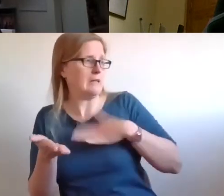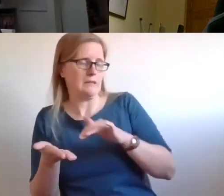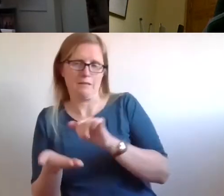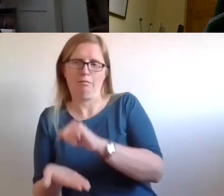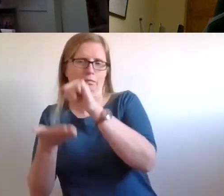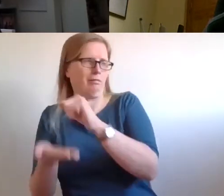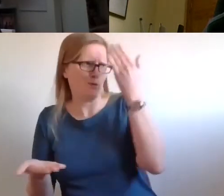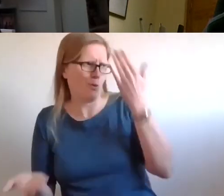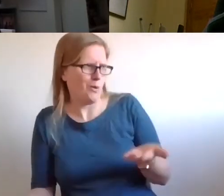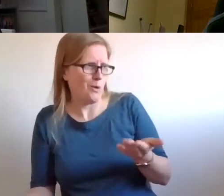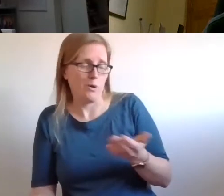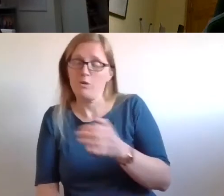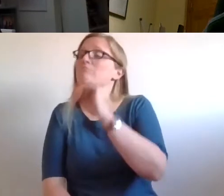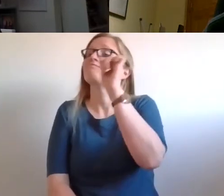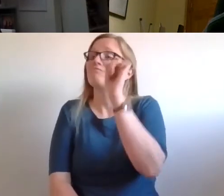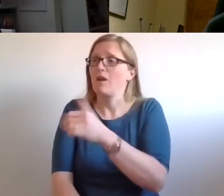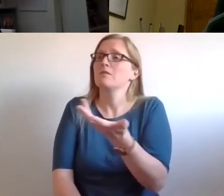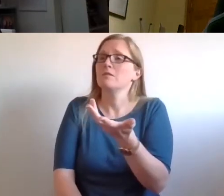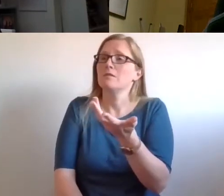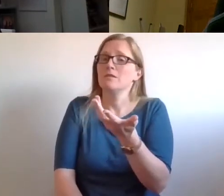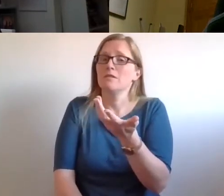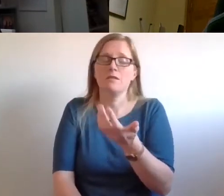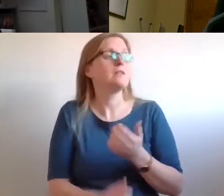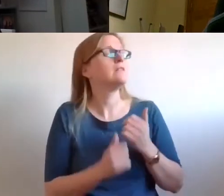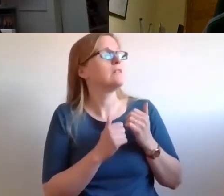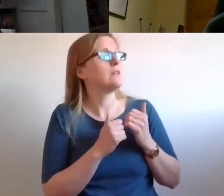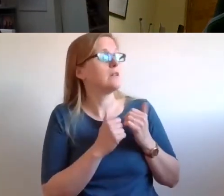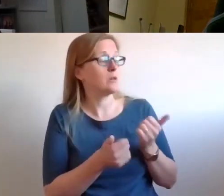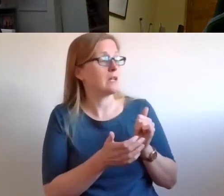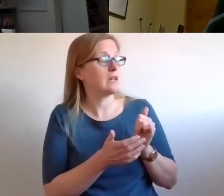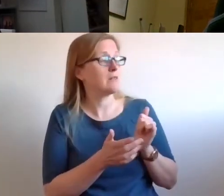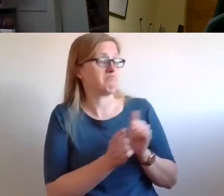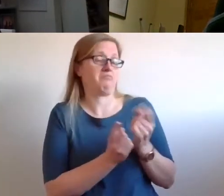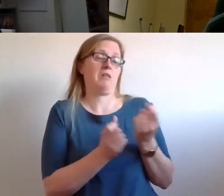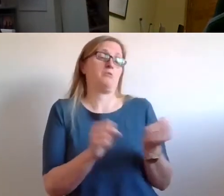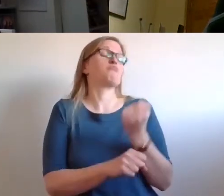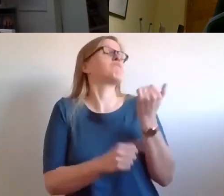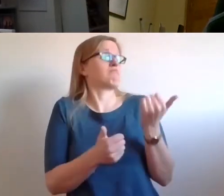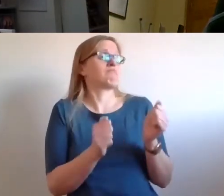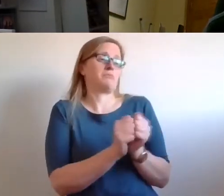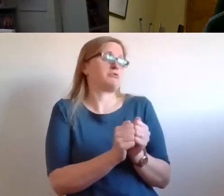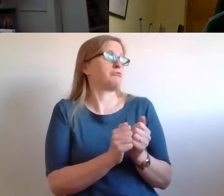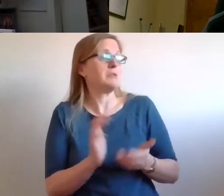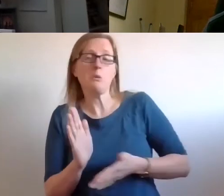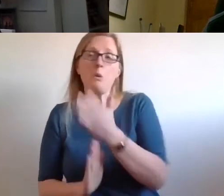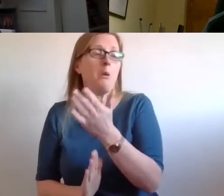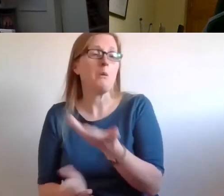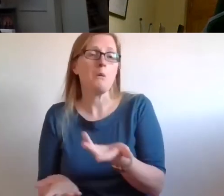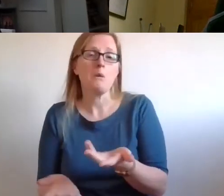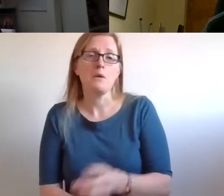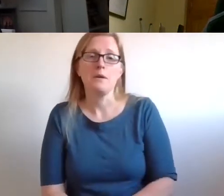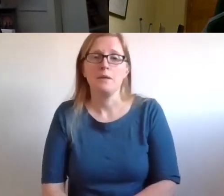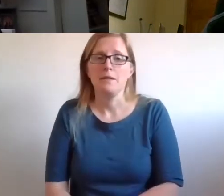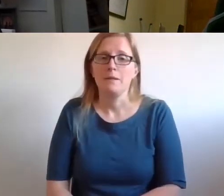that that's right. Okay, that's the right thing to do. That's what I'll do. And that's what was done. So that's